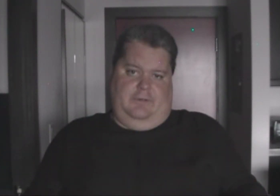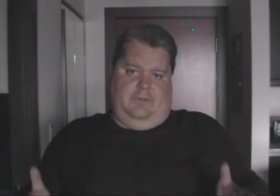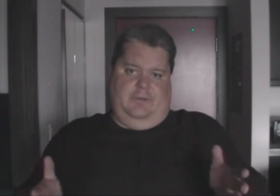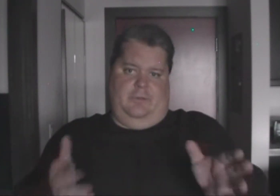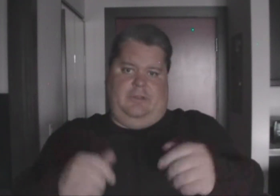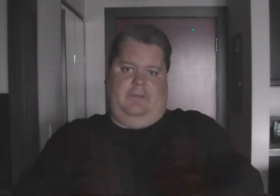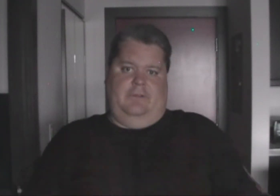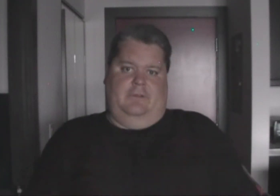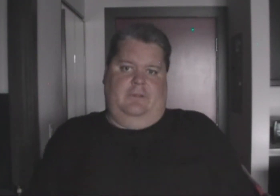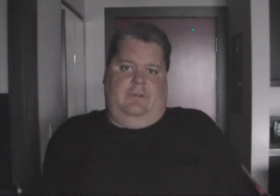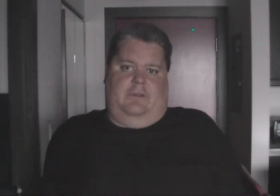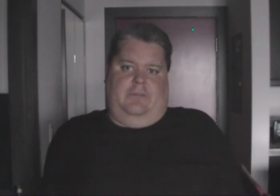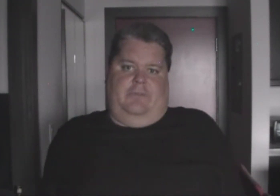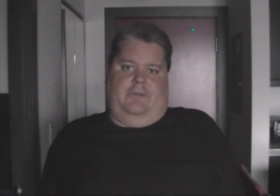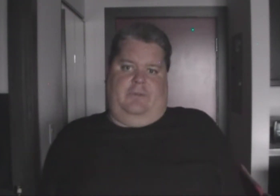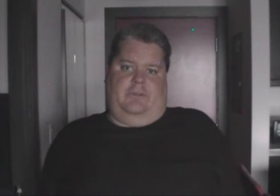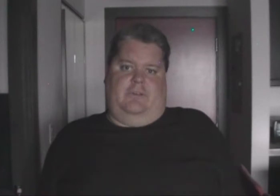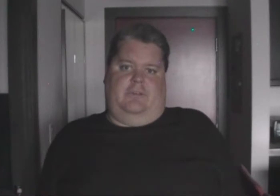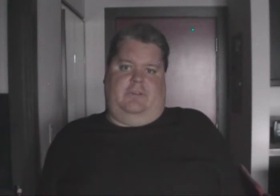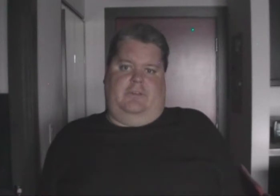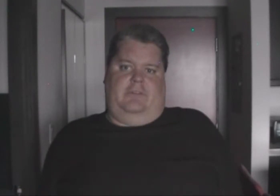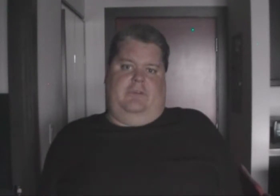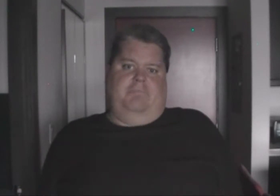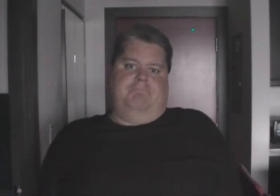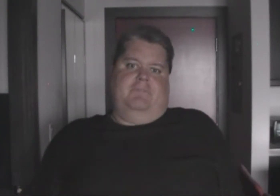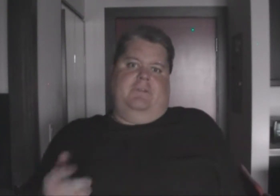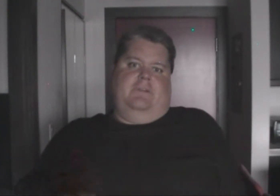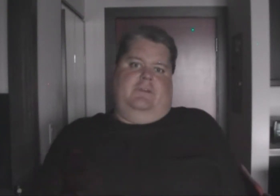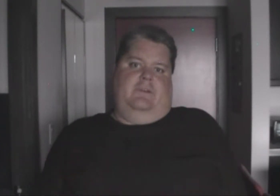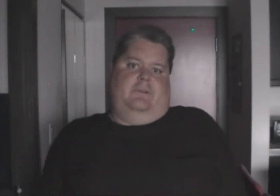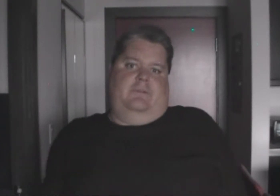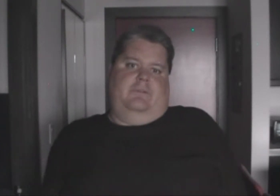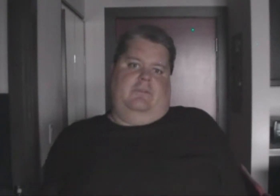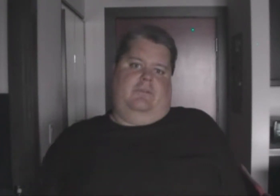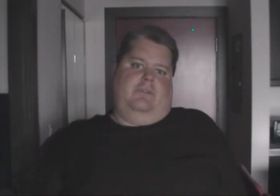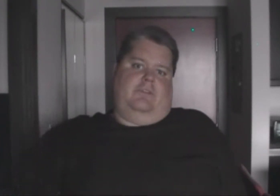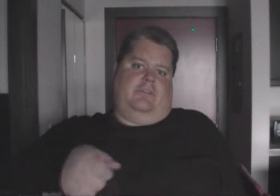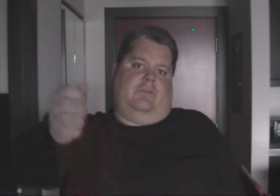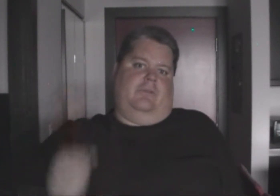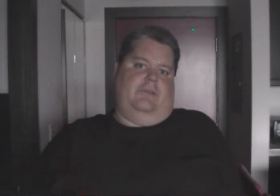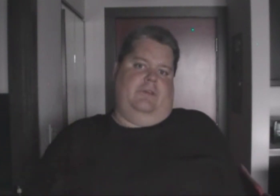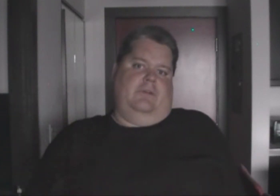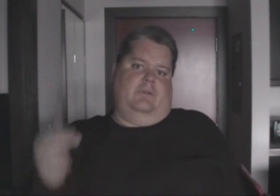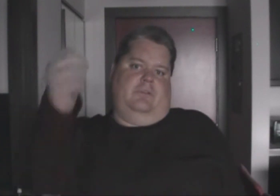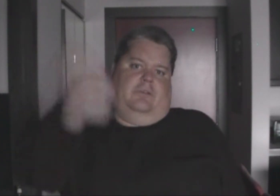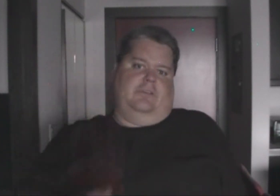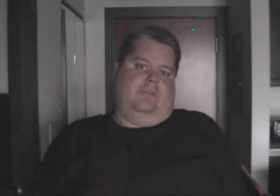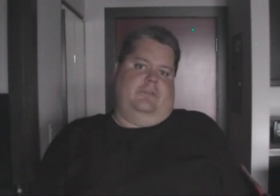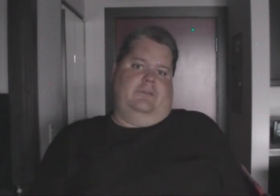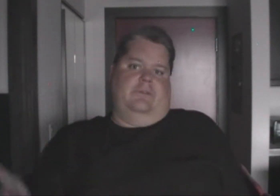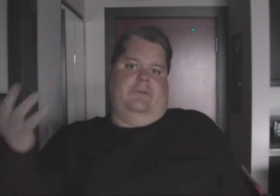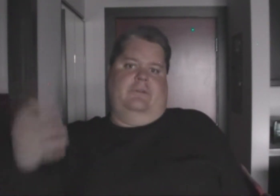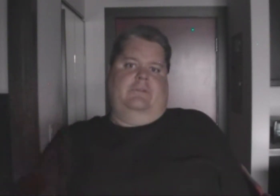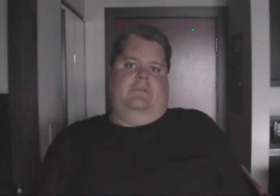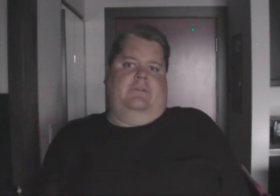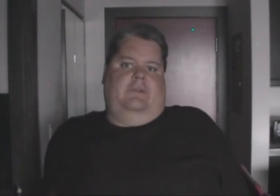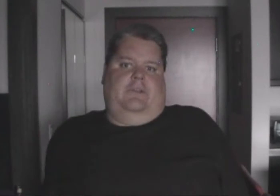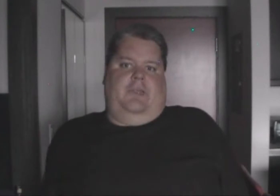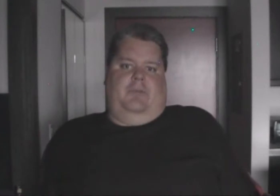also there was that clay fighting, which is kind of skeet shooting, you know, discs will throw in the air and go shoot, that's definitely another game within